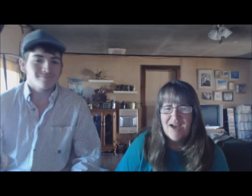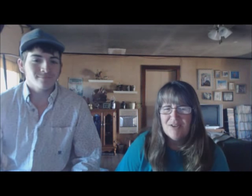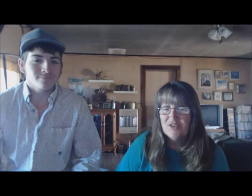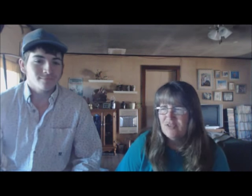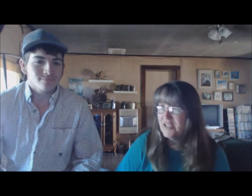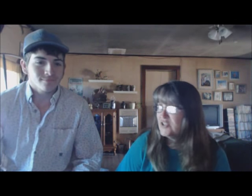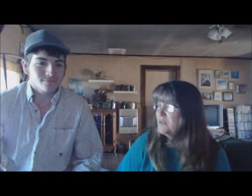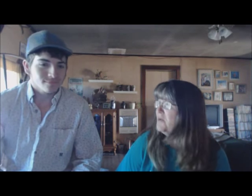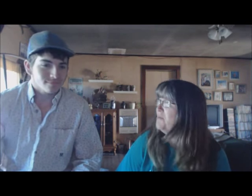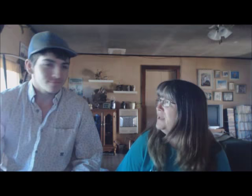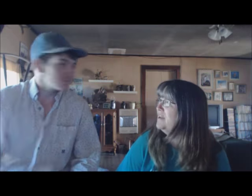Ow, and you don't hit your mommy.